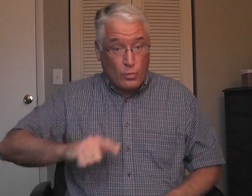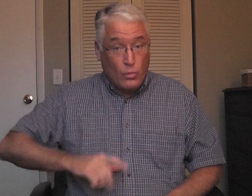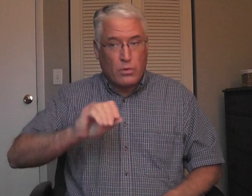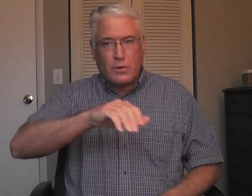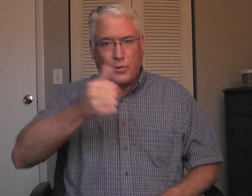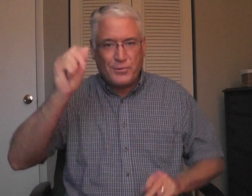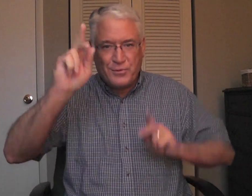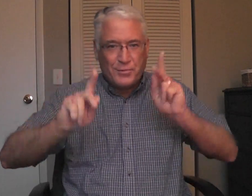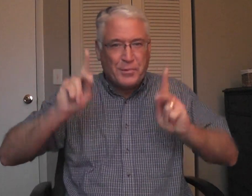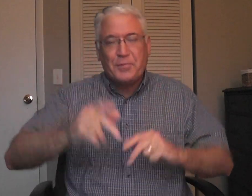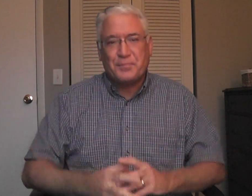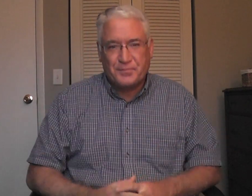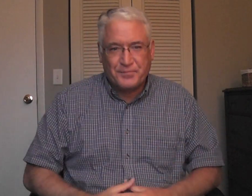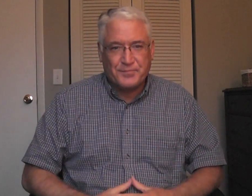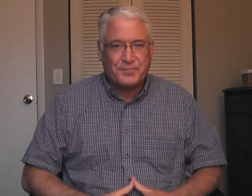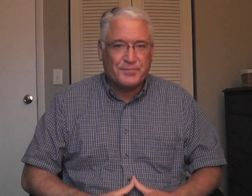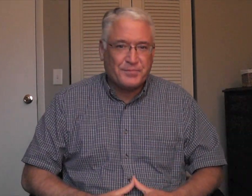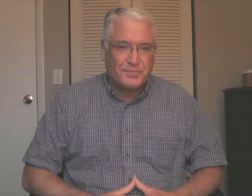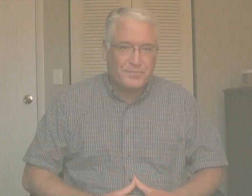Persevere in your suffering for the Lord and for others.